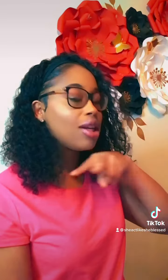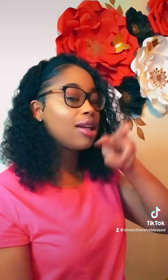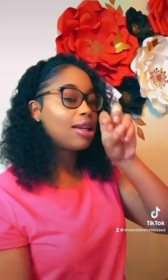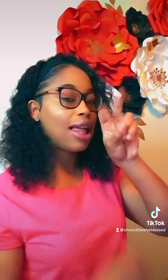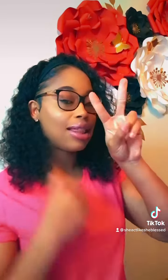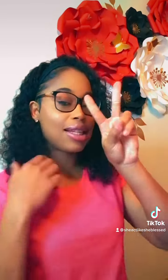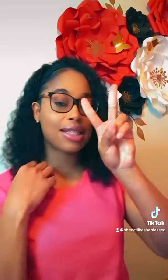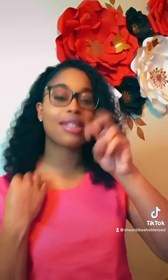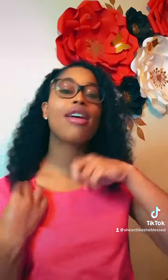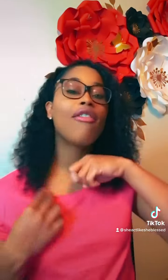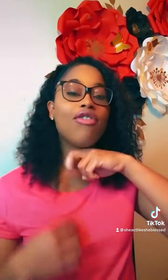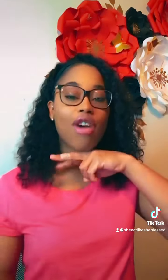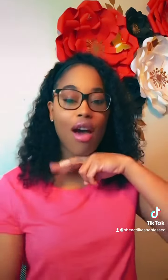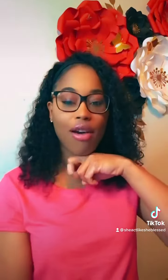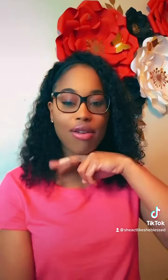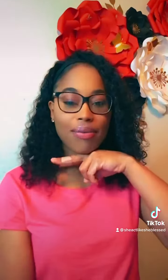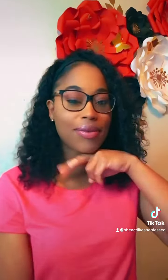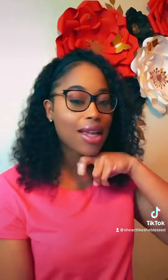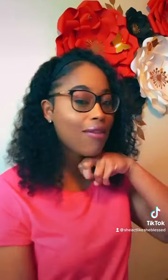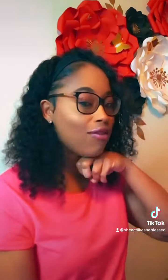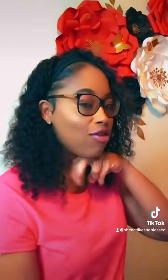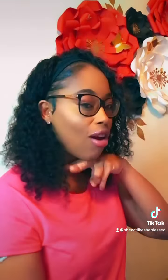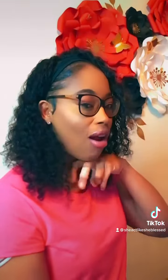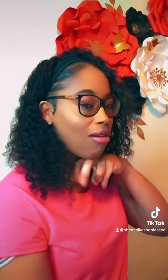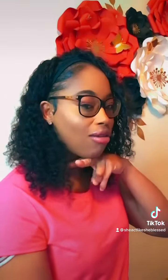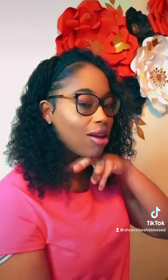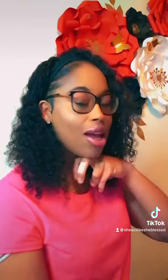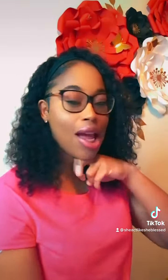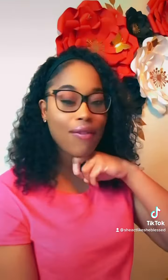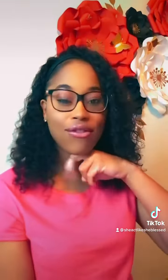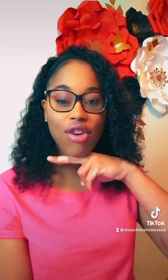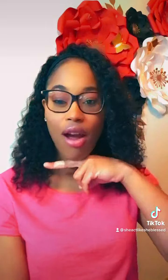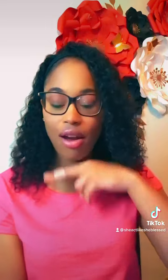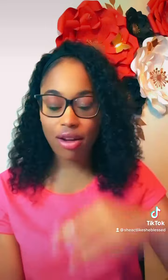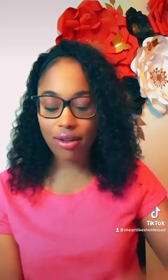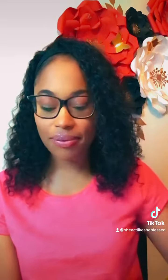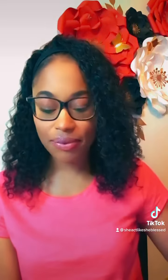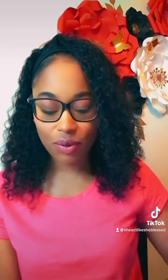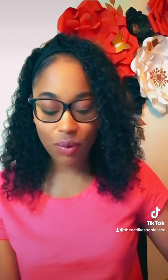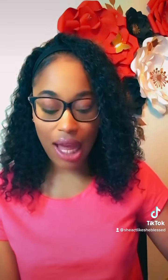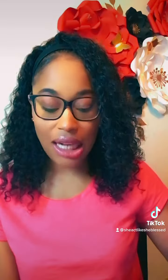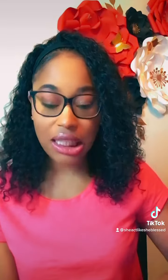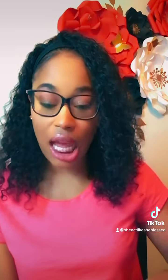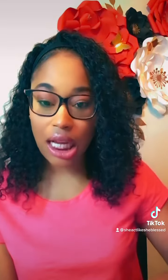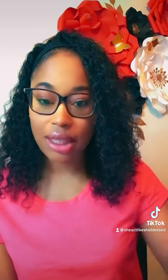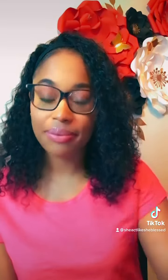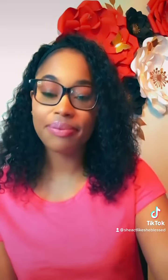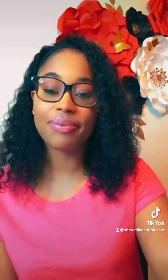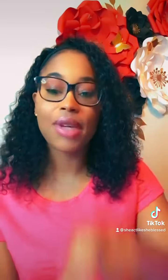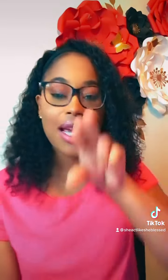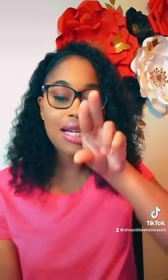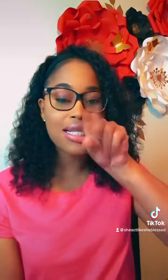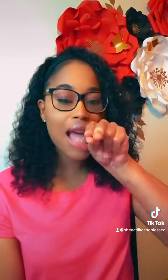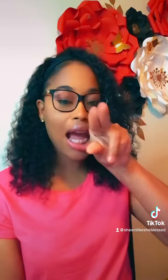Like this, frog, frog, frog. We got duck, duck.